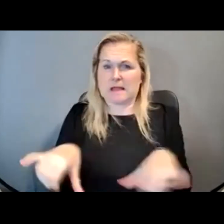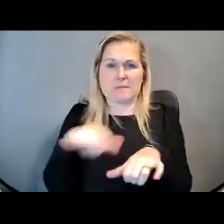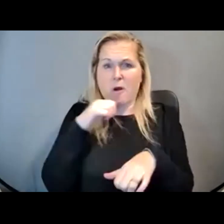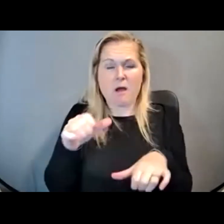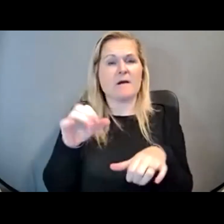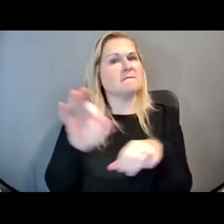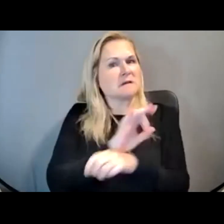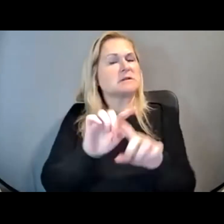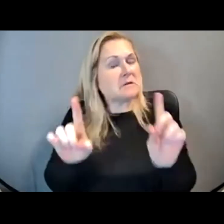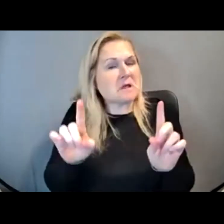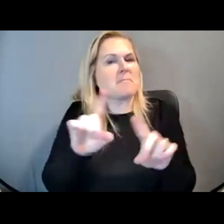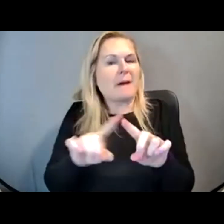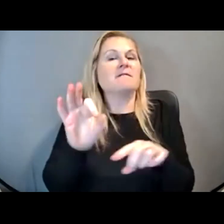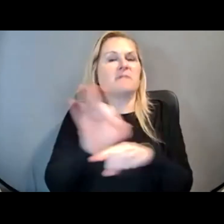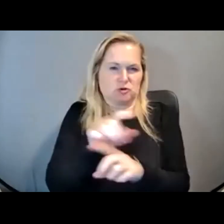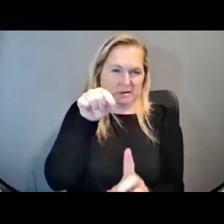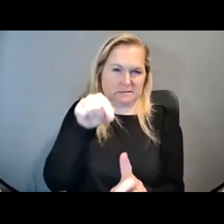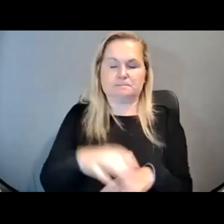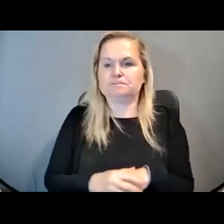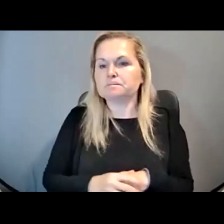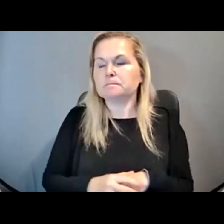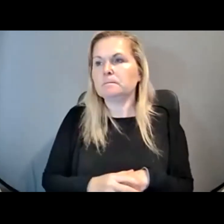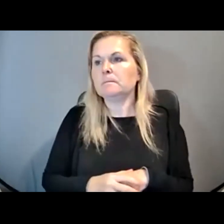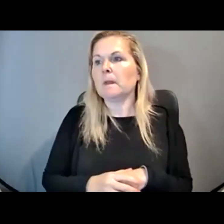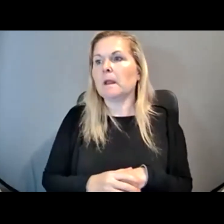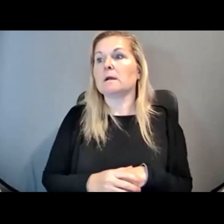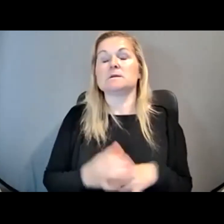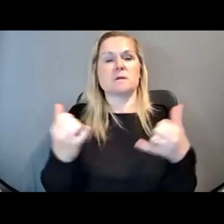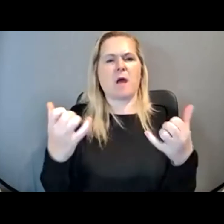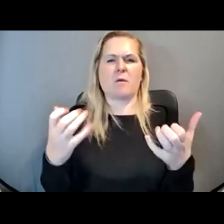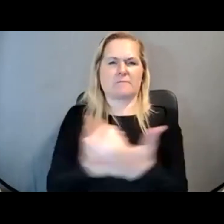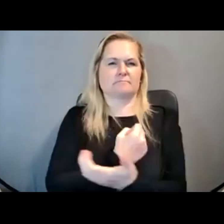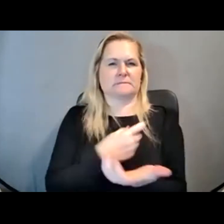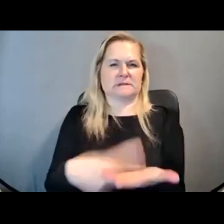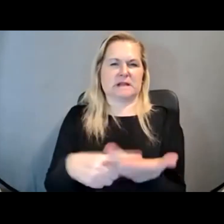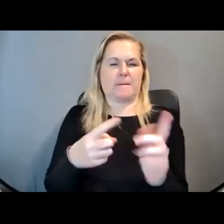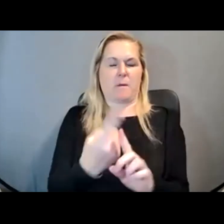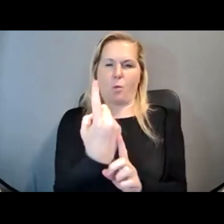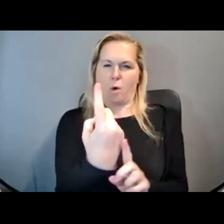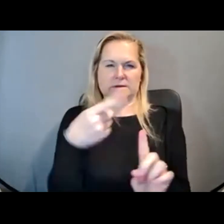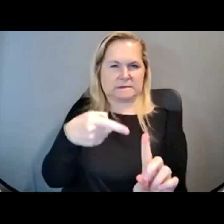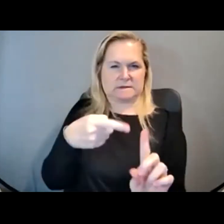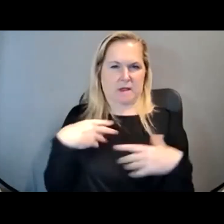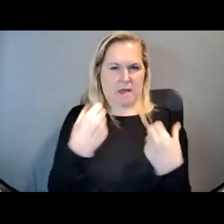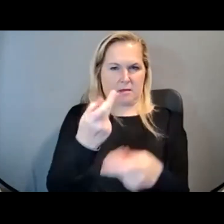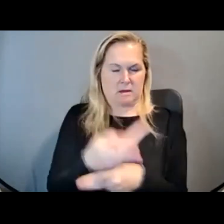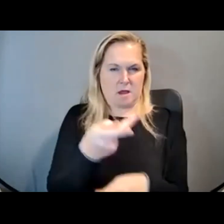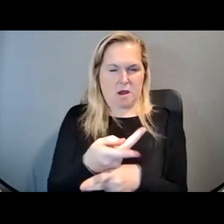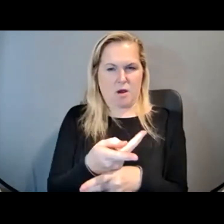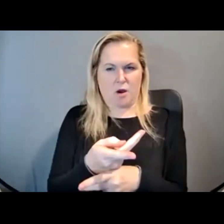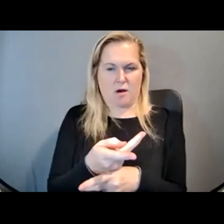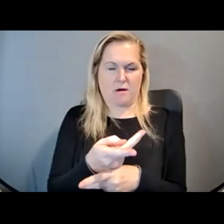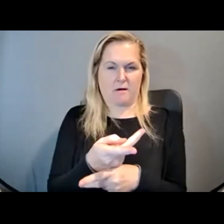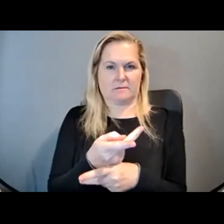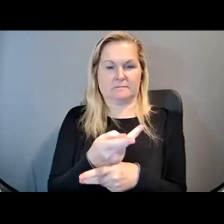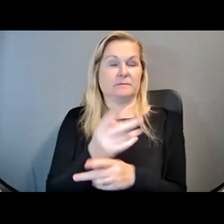So what I want to do is I want to talk to you a little bit about one specific health care innovation